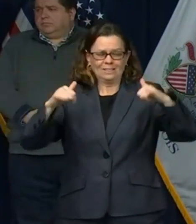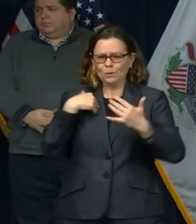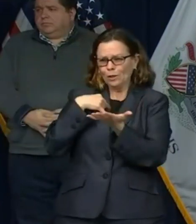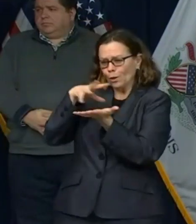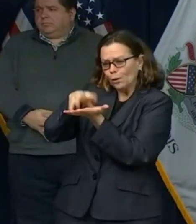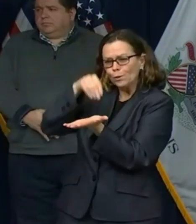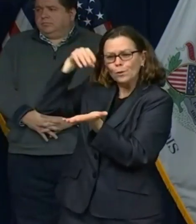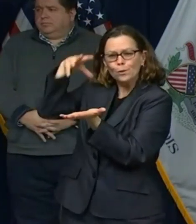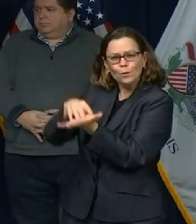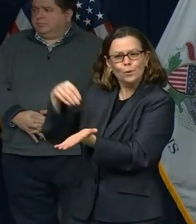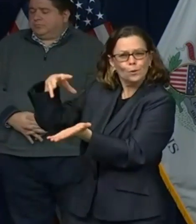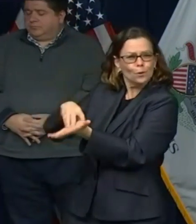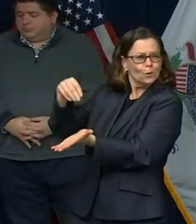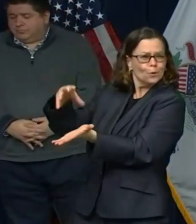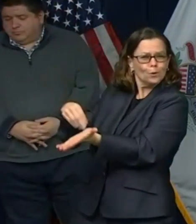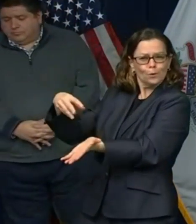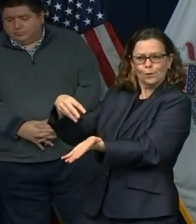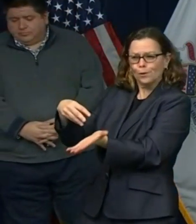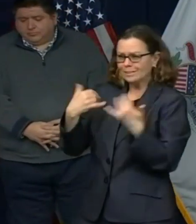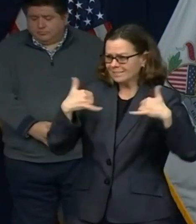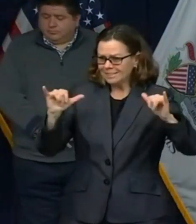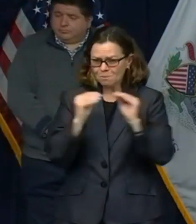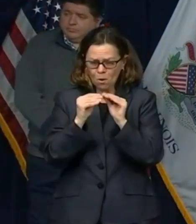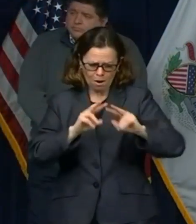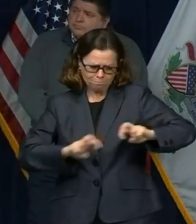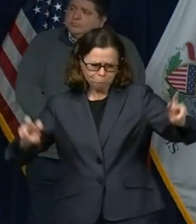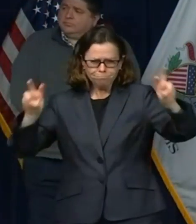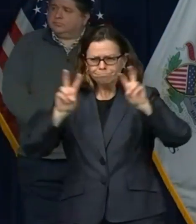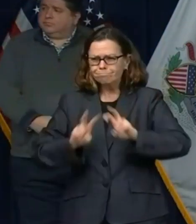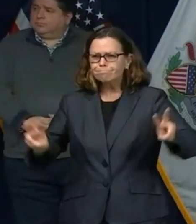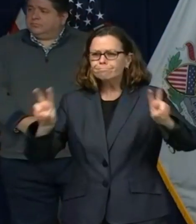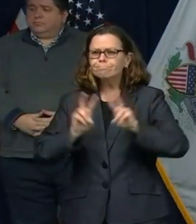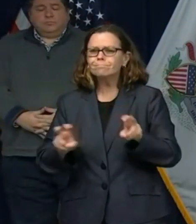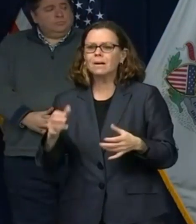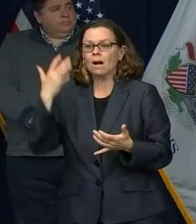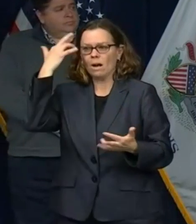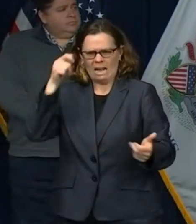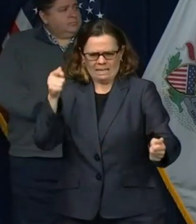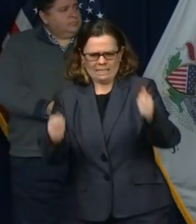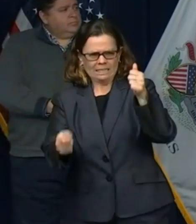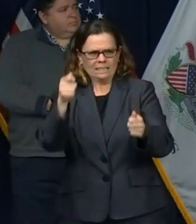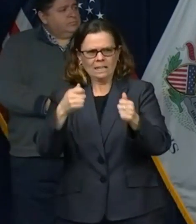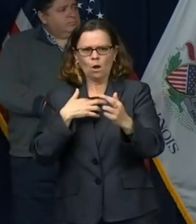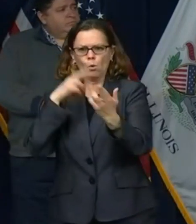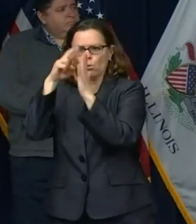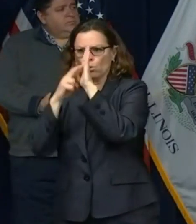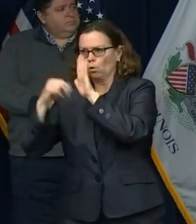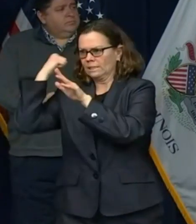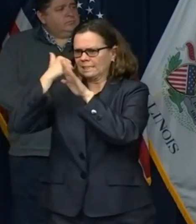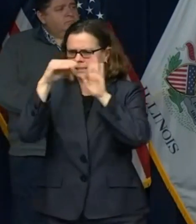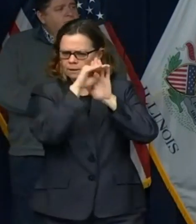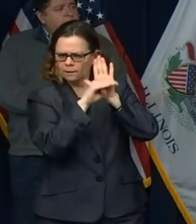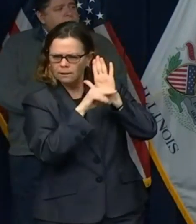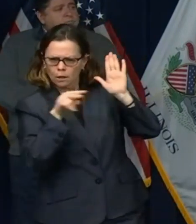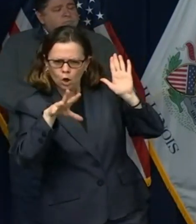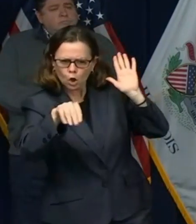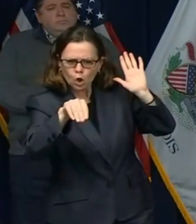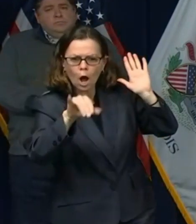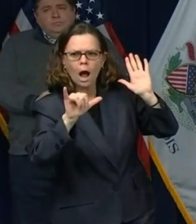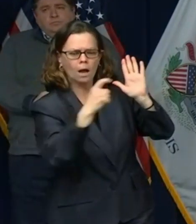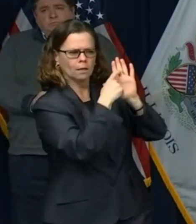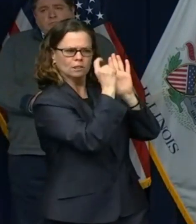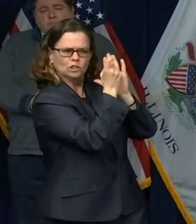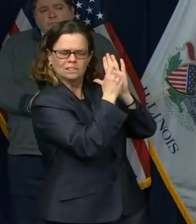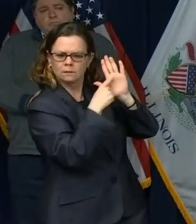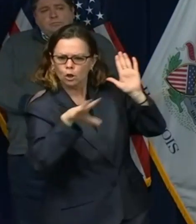some of the rules or restrictions that we, uh, that we promote. I also want to add just for our testing sites, we are in the attempt to,